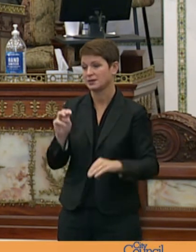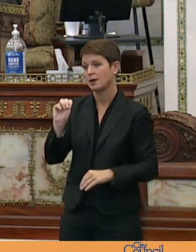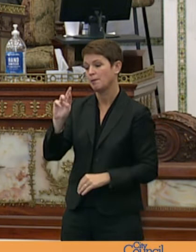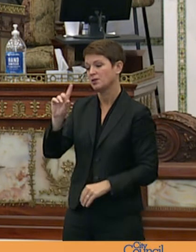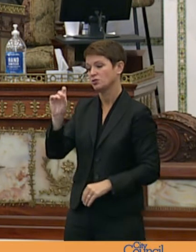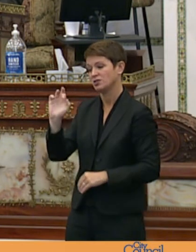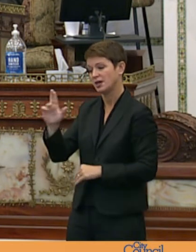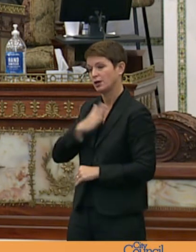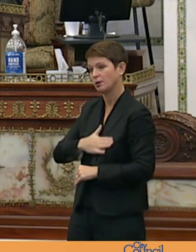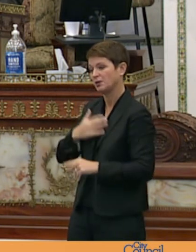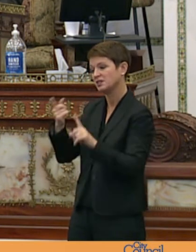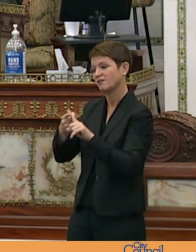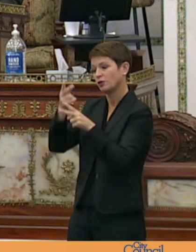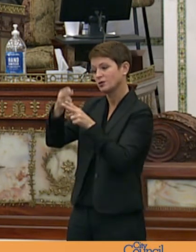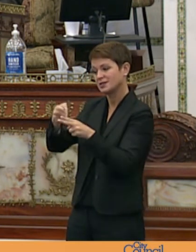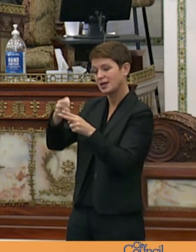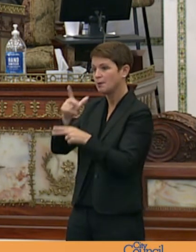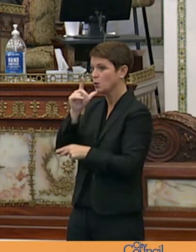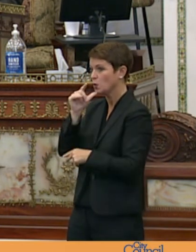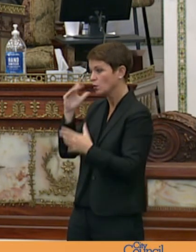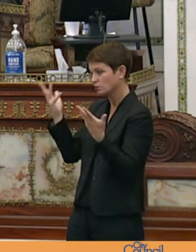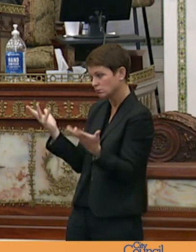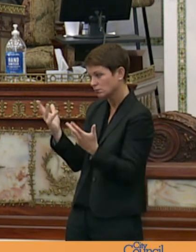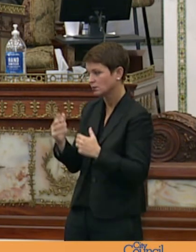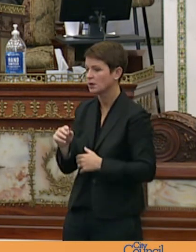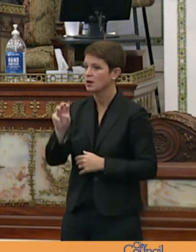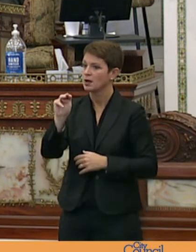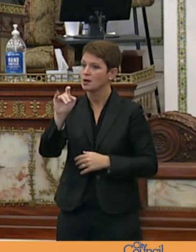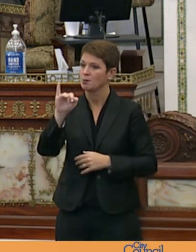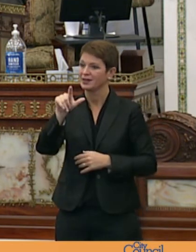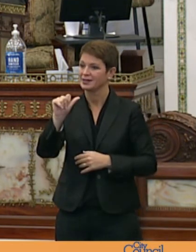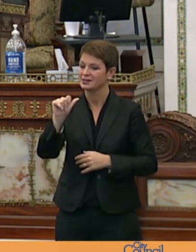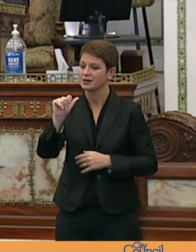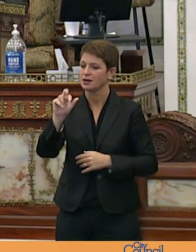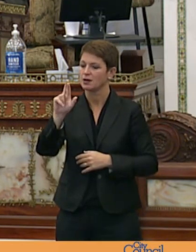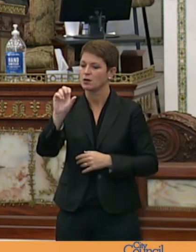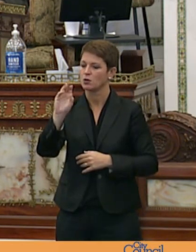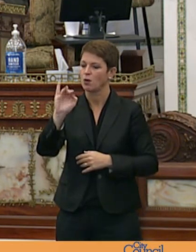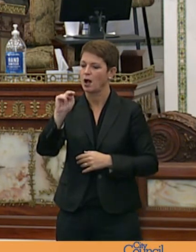can you please call the first name on the list melissa robbins